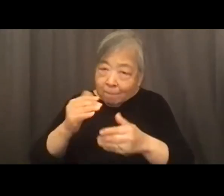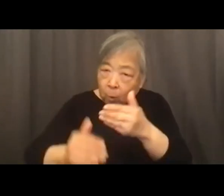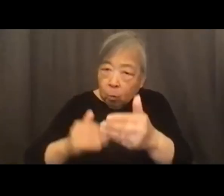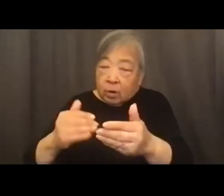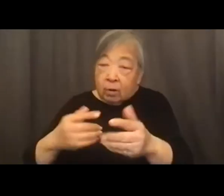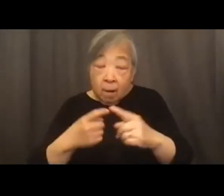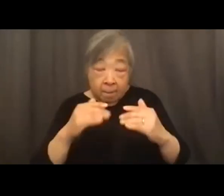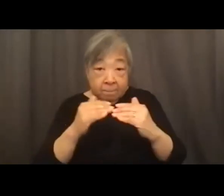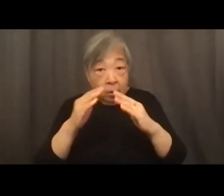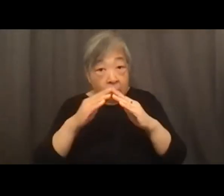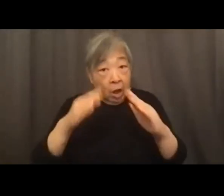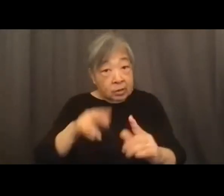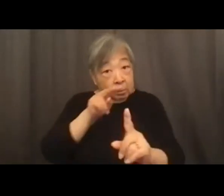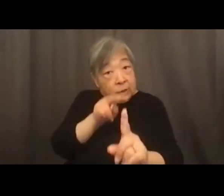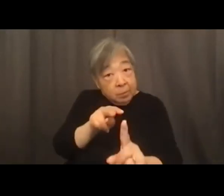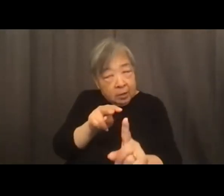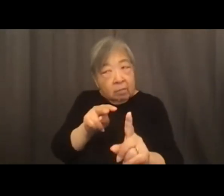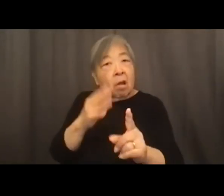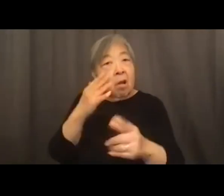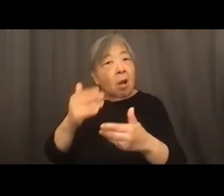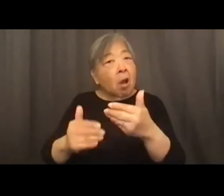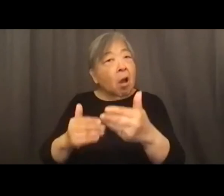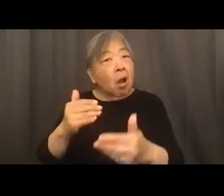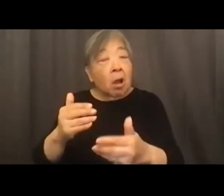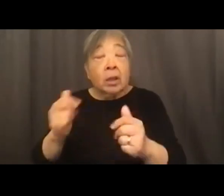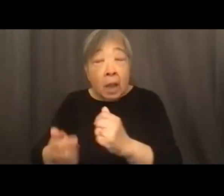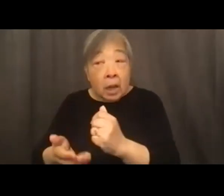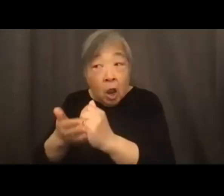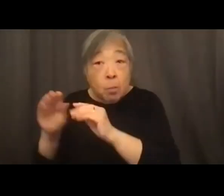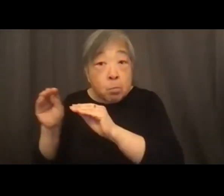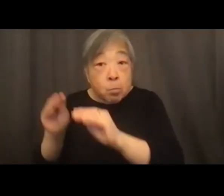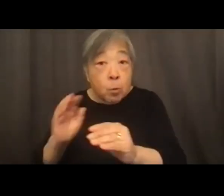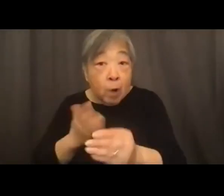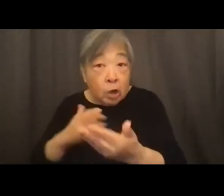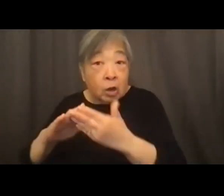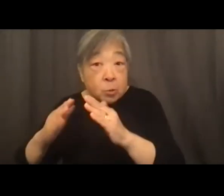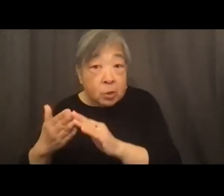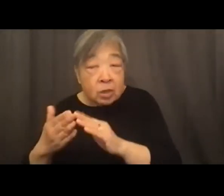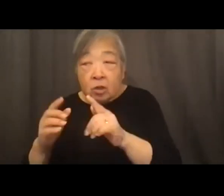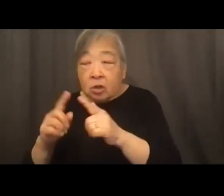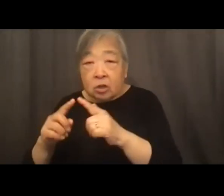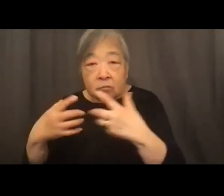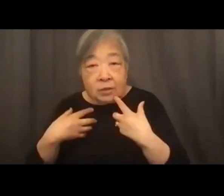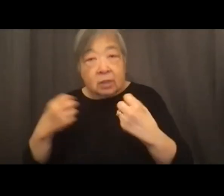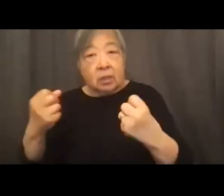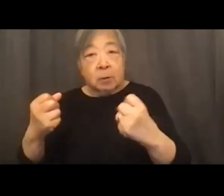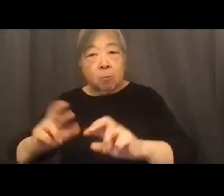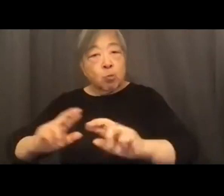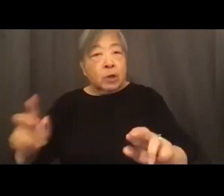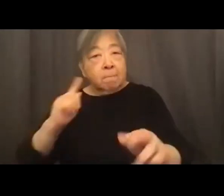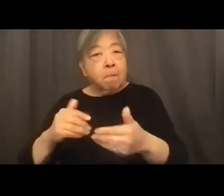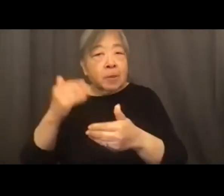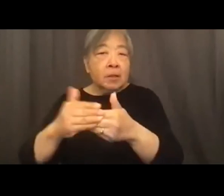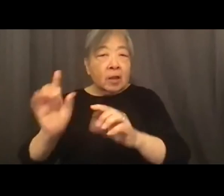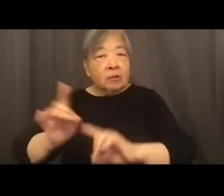housing perspective that we can help move our communities to a place of resiliency and be ready for the next crisis that comes our way